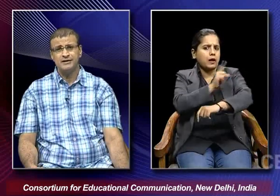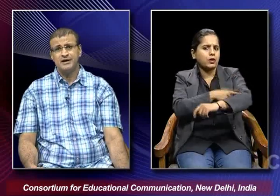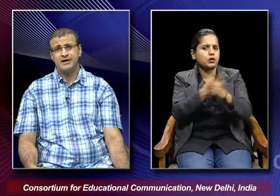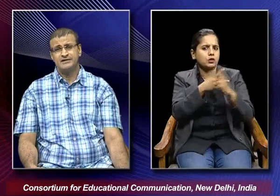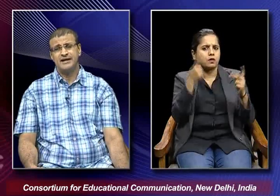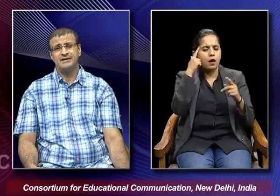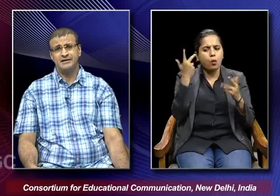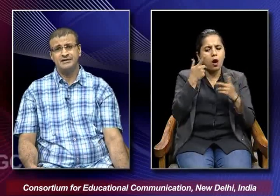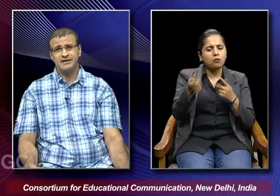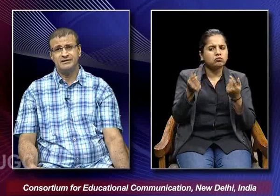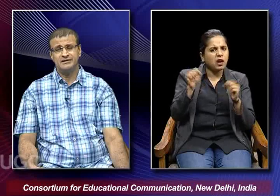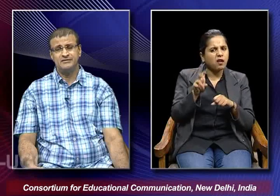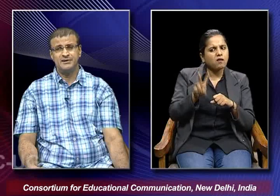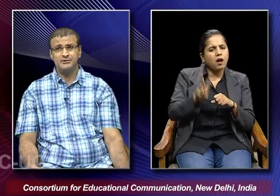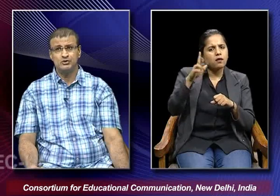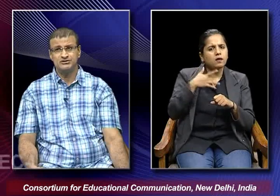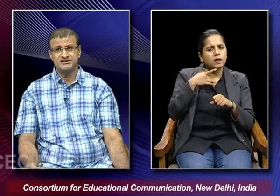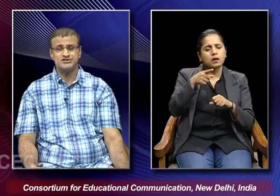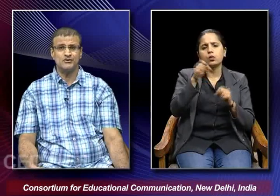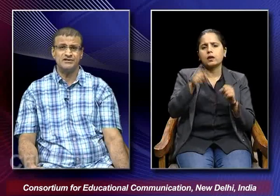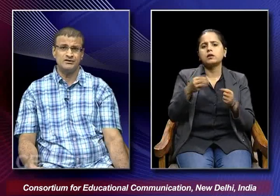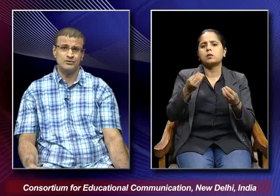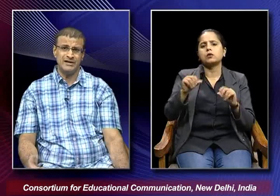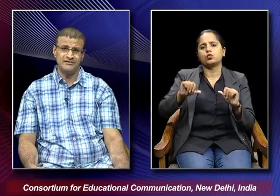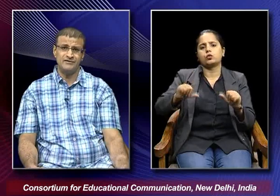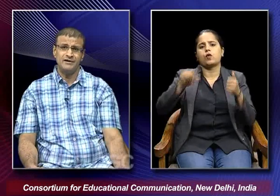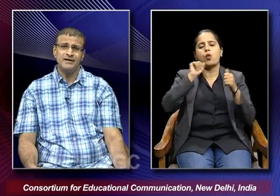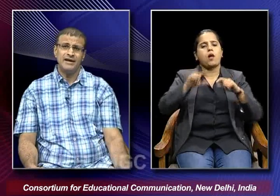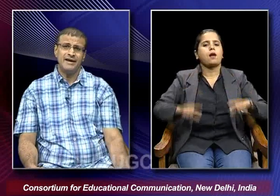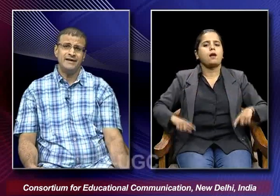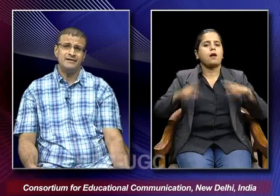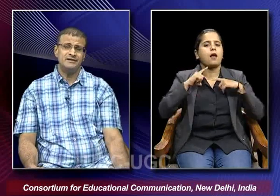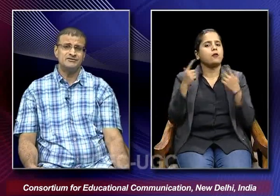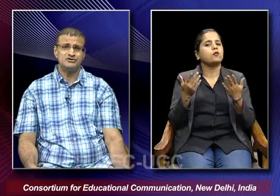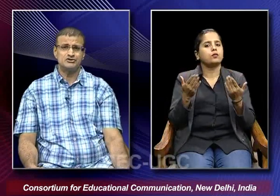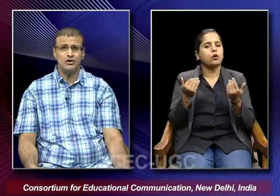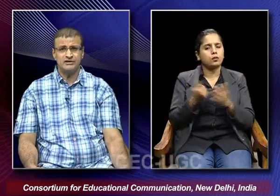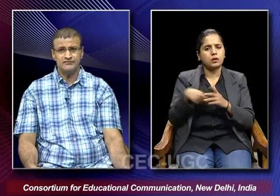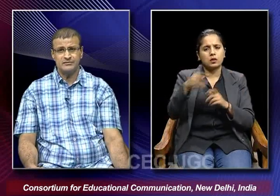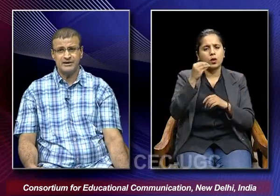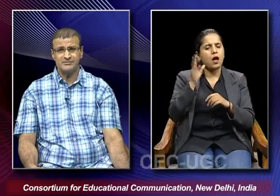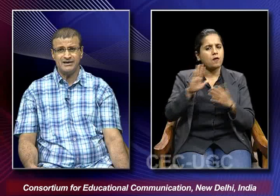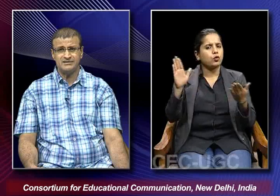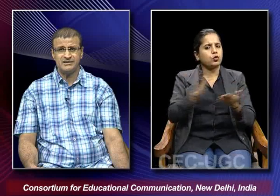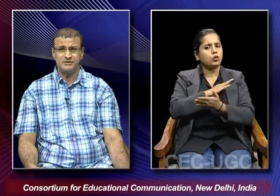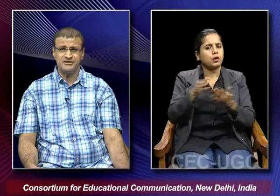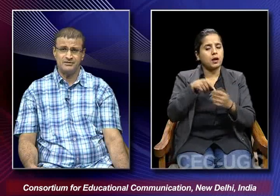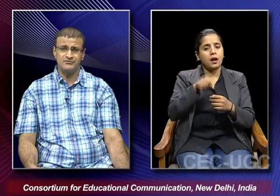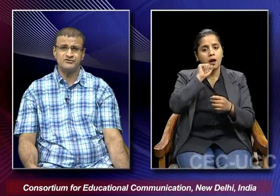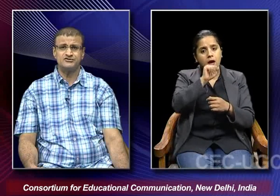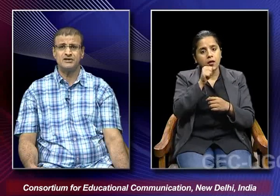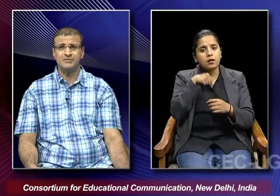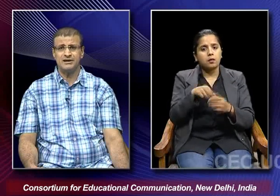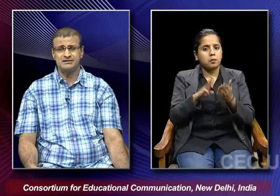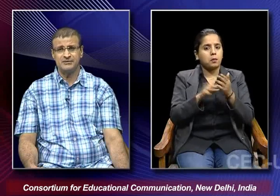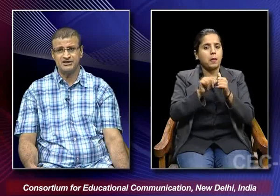then then they will be able to successful in their own life and there was a song in the film a malik tere bandiham